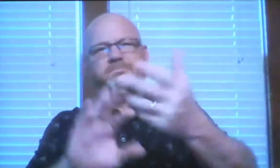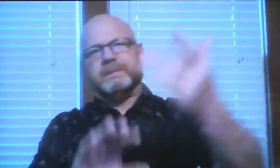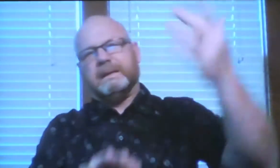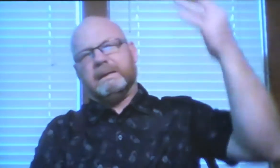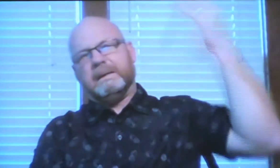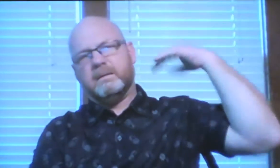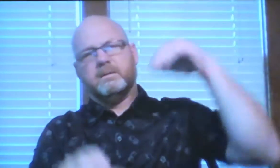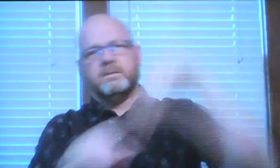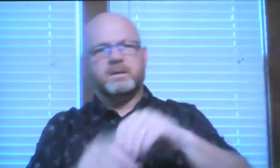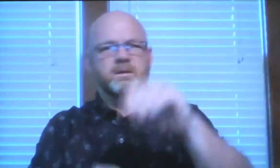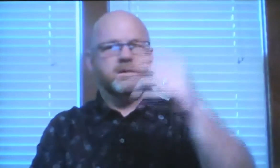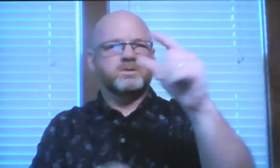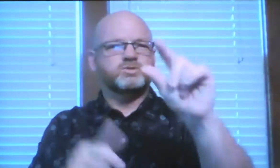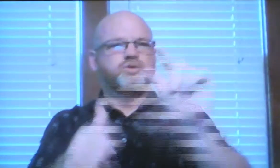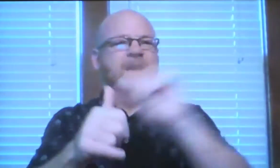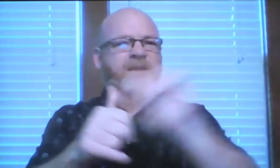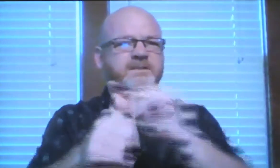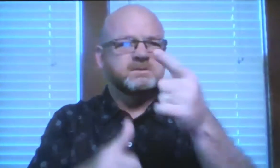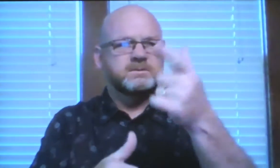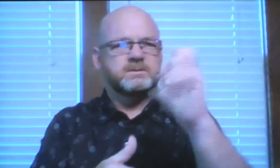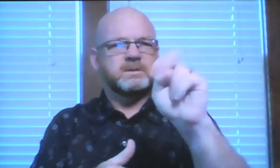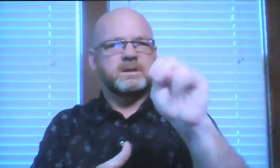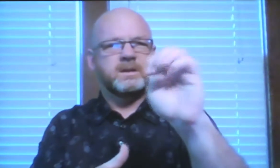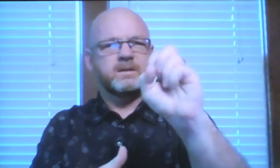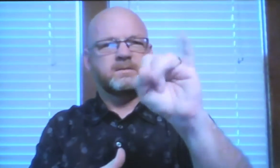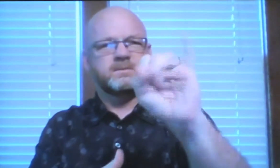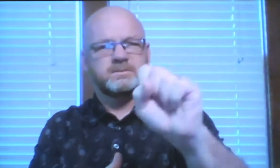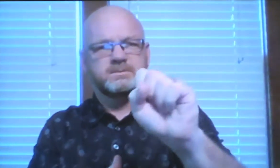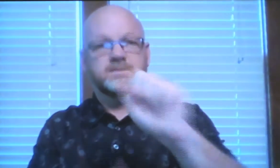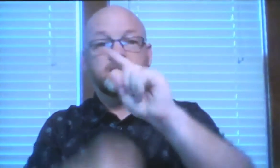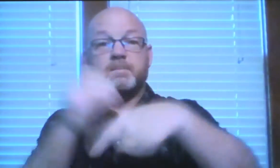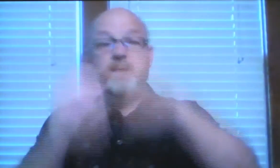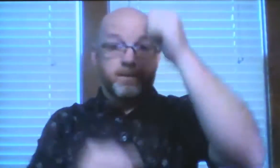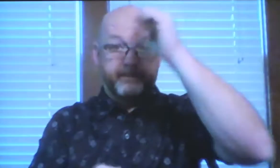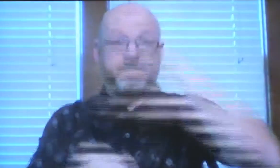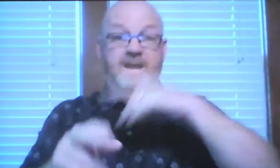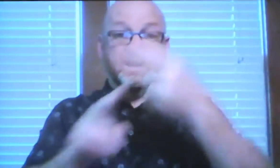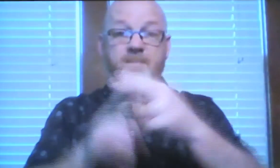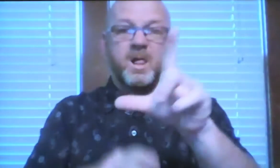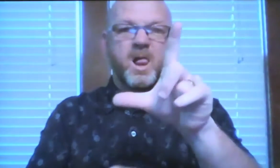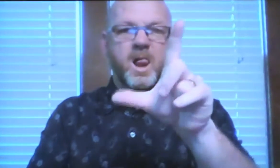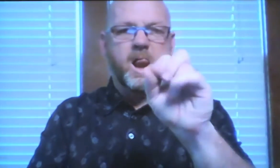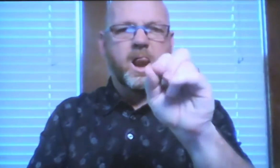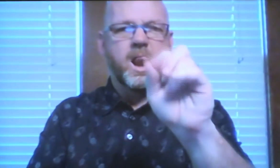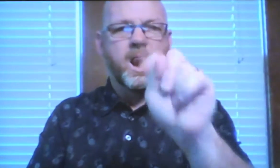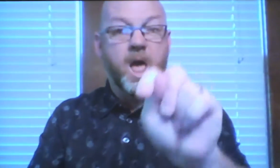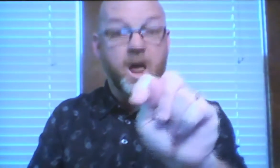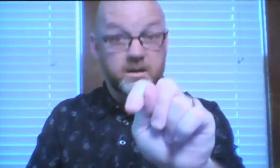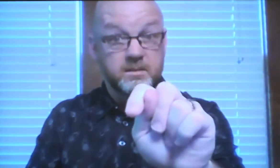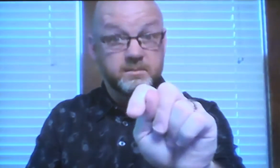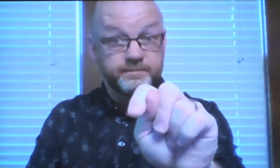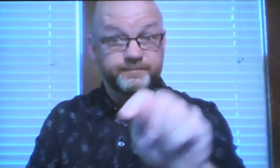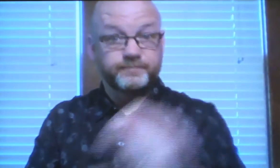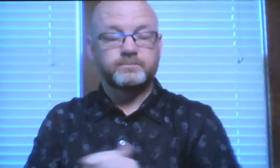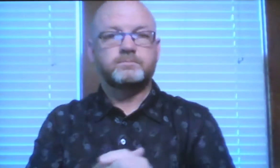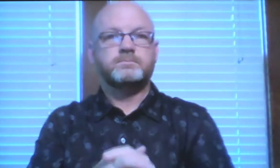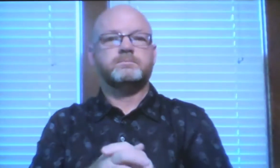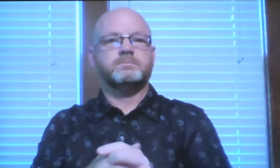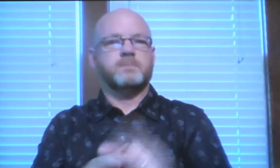Maybe you remember the story from years ago from the book of Genesis